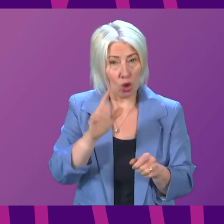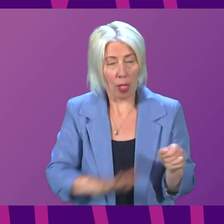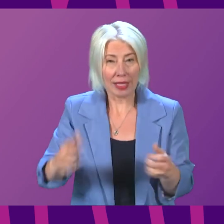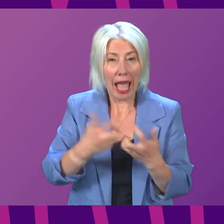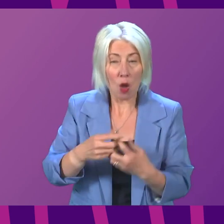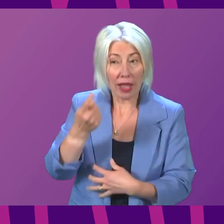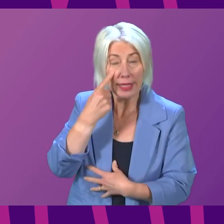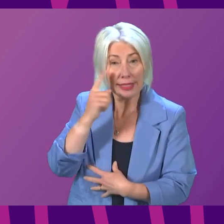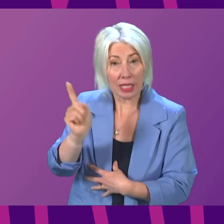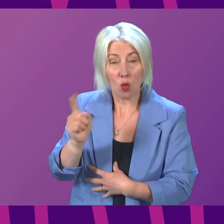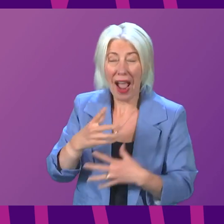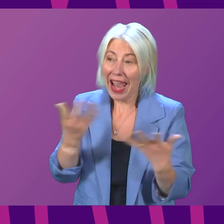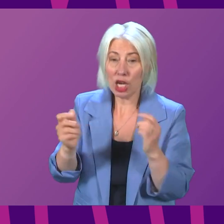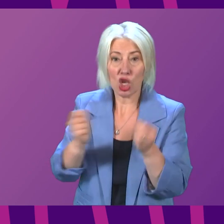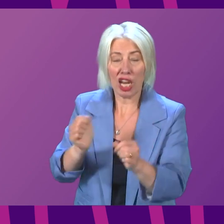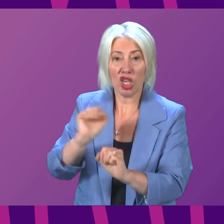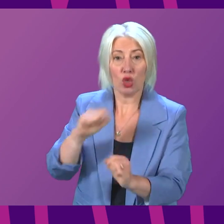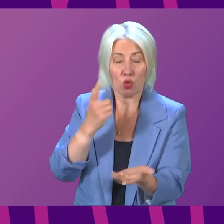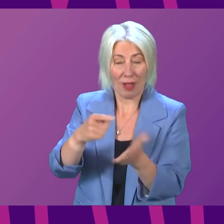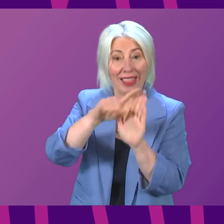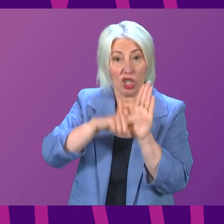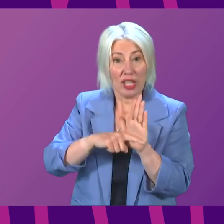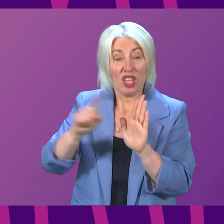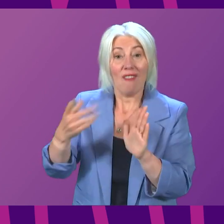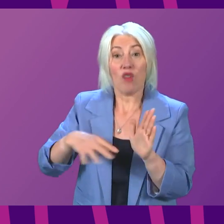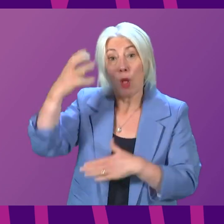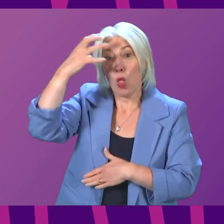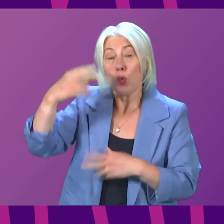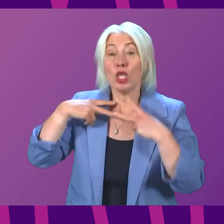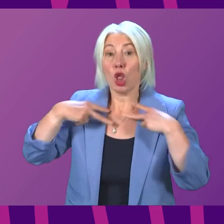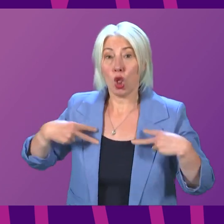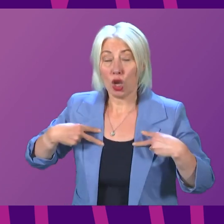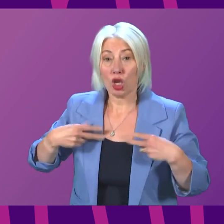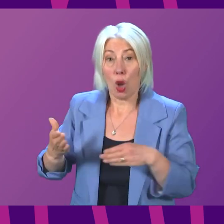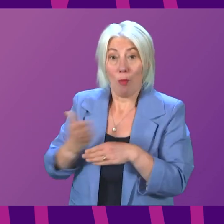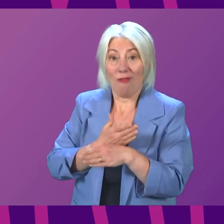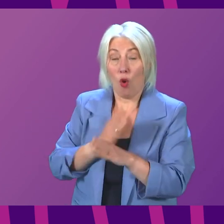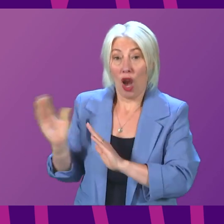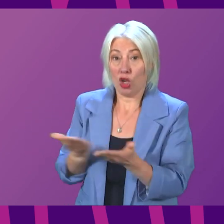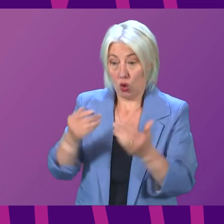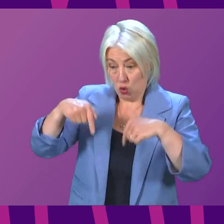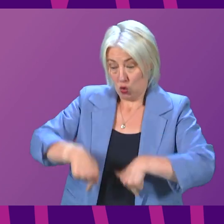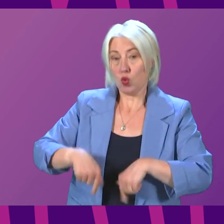cited the changes made to legislation at the request of the Queen's lawyers before it was introduced to this Parliament?